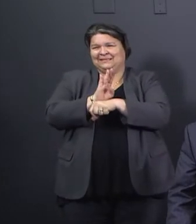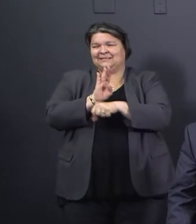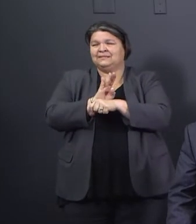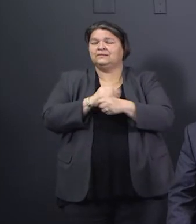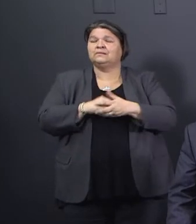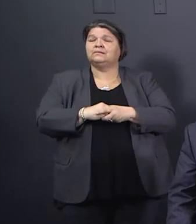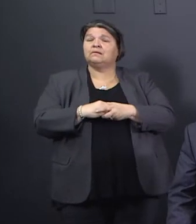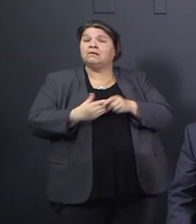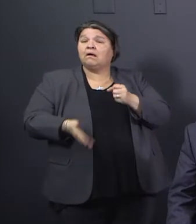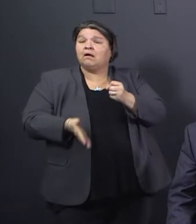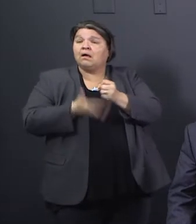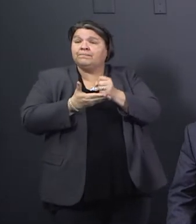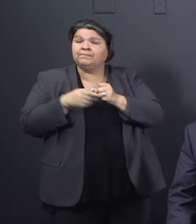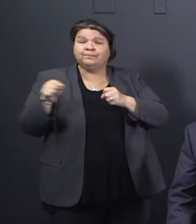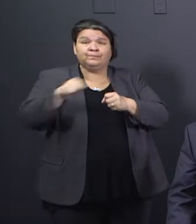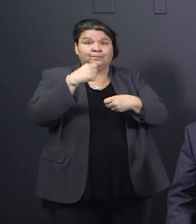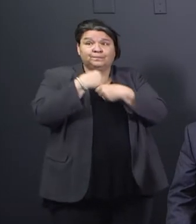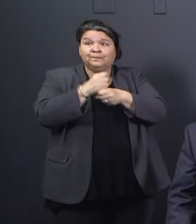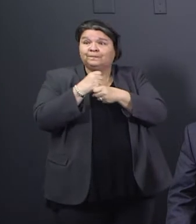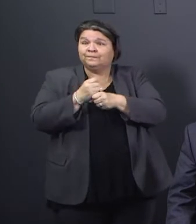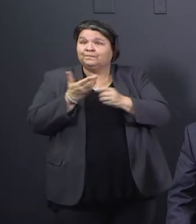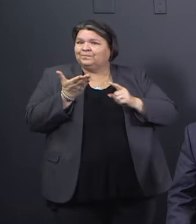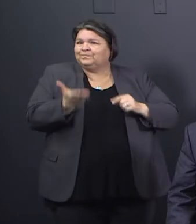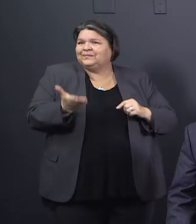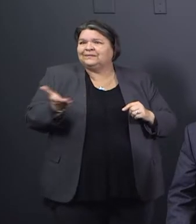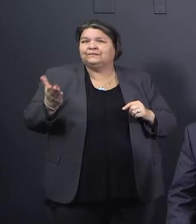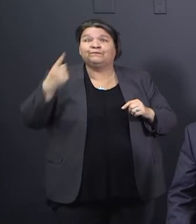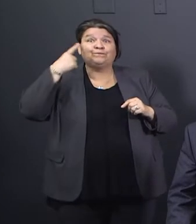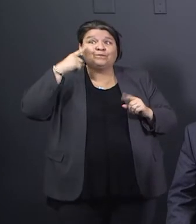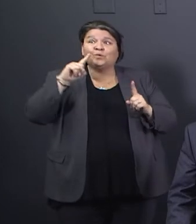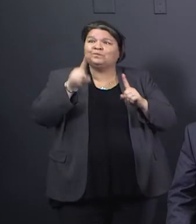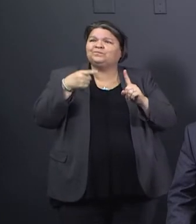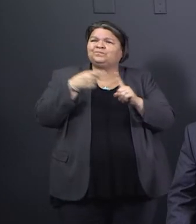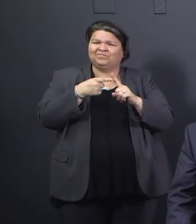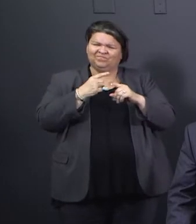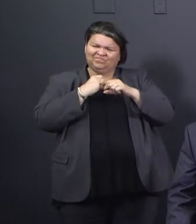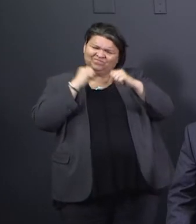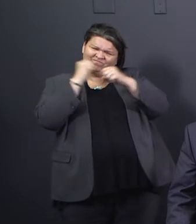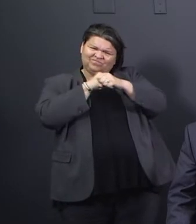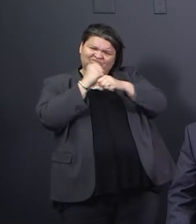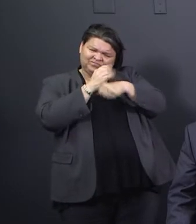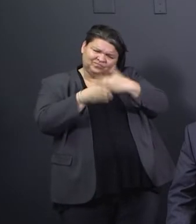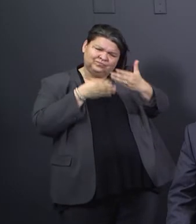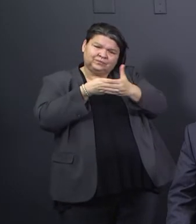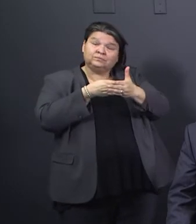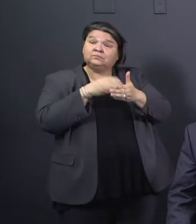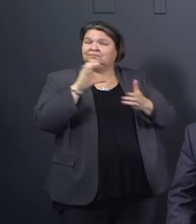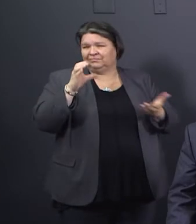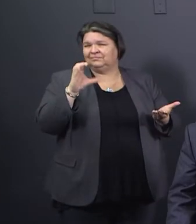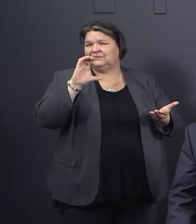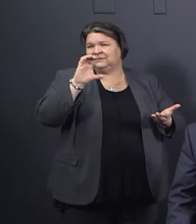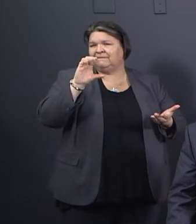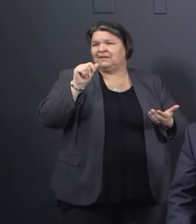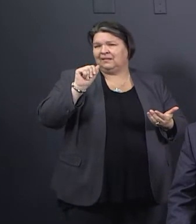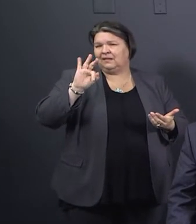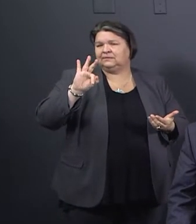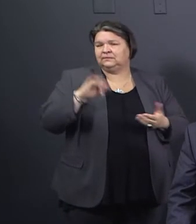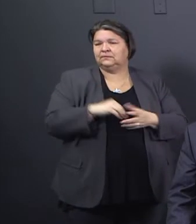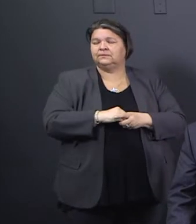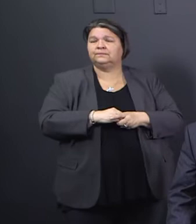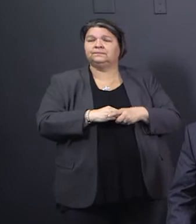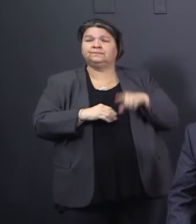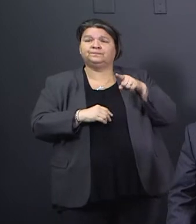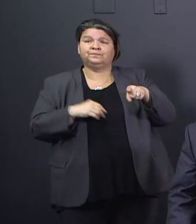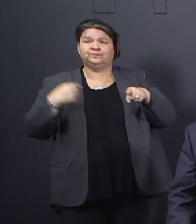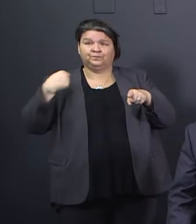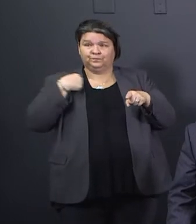supplies for COVID. On Tuesday, April 7th, Fort Worth City Council will amend our declaration to fit in with the governor's